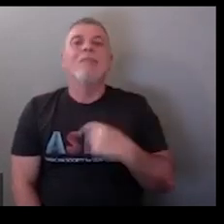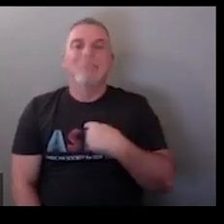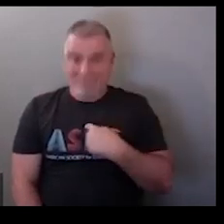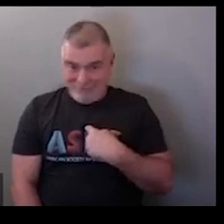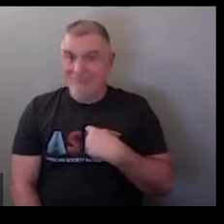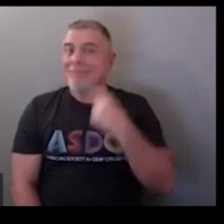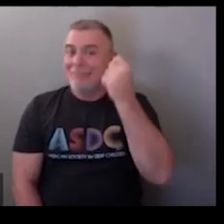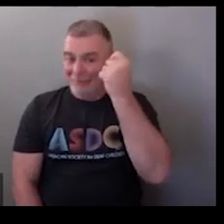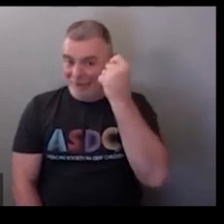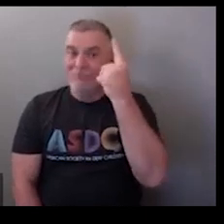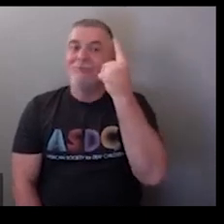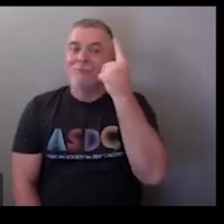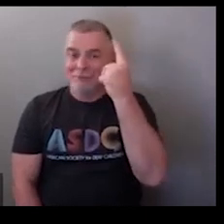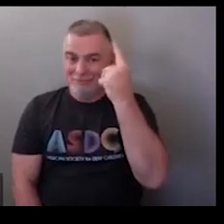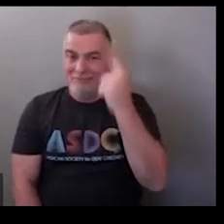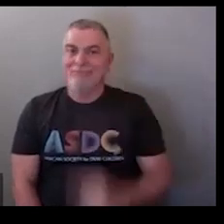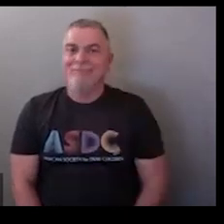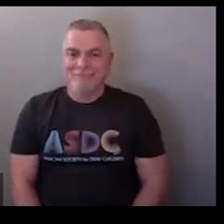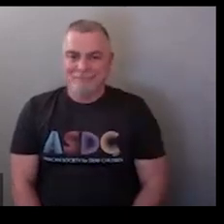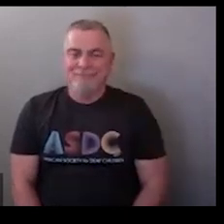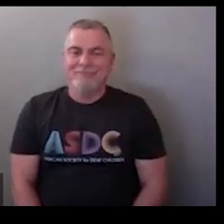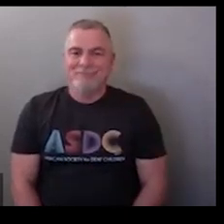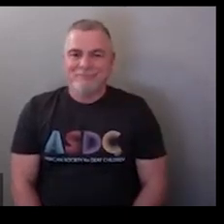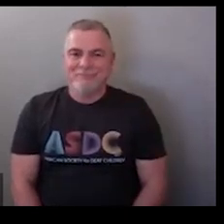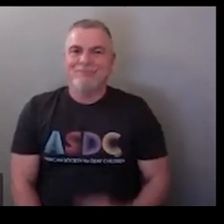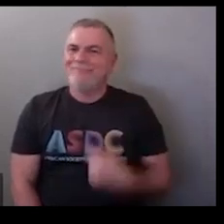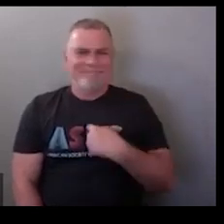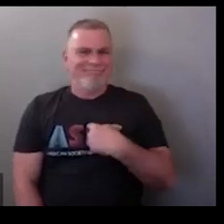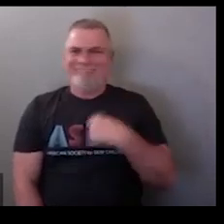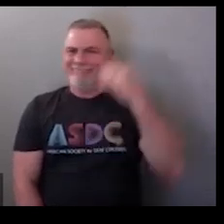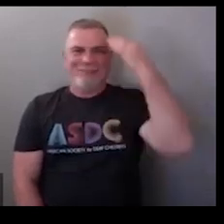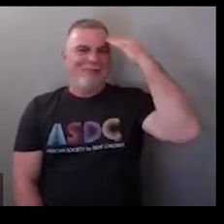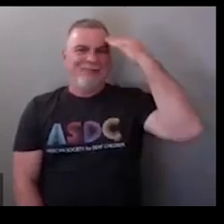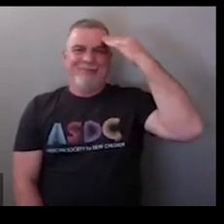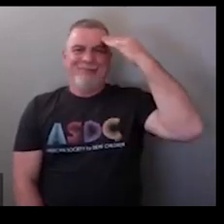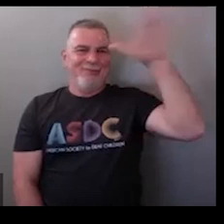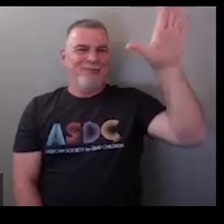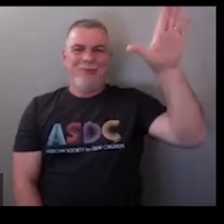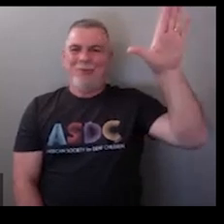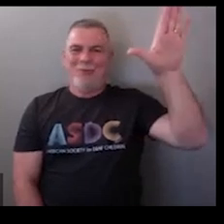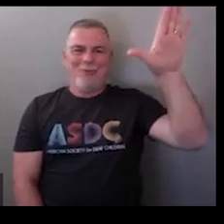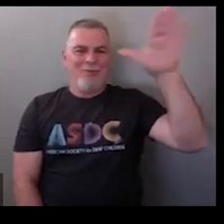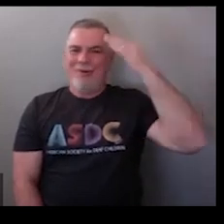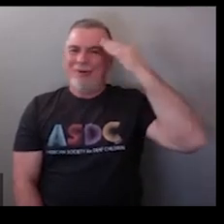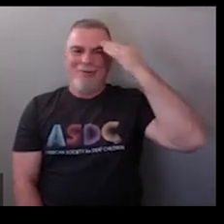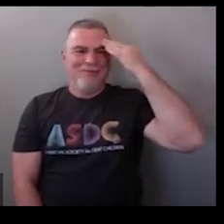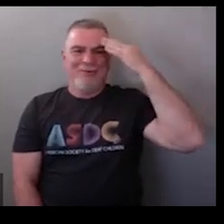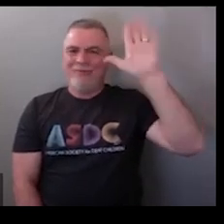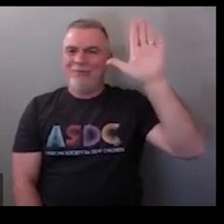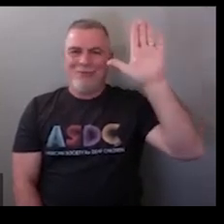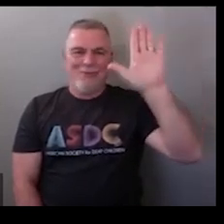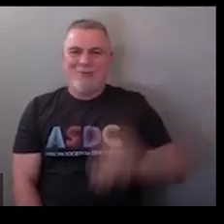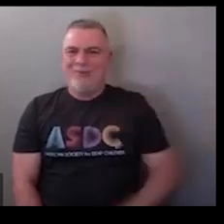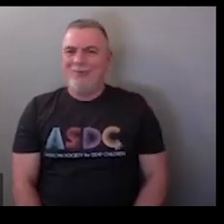to negate it so I understand versus don't understand same thing with don't know